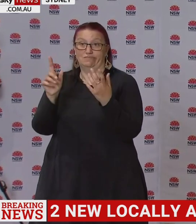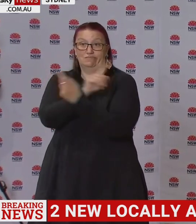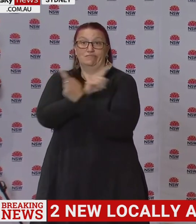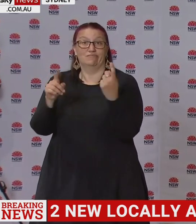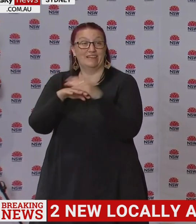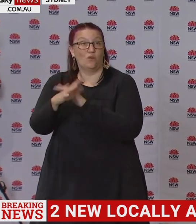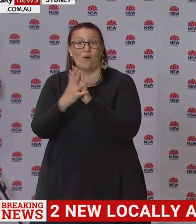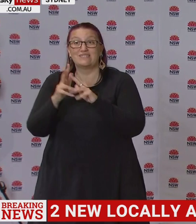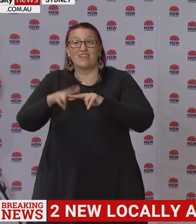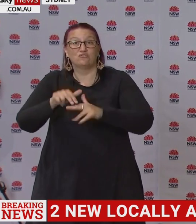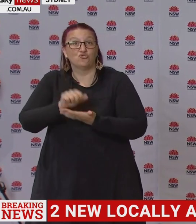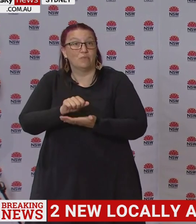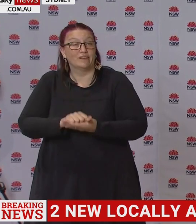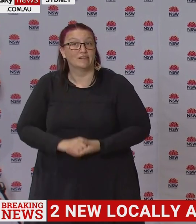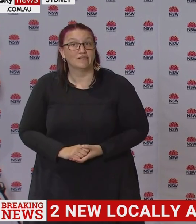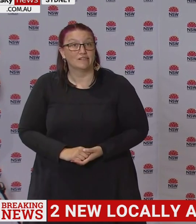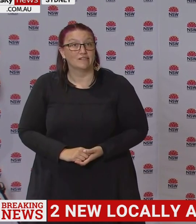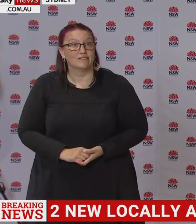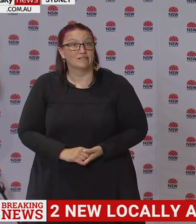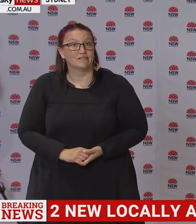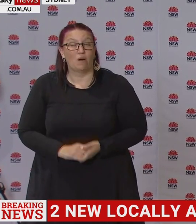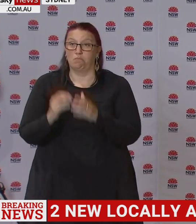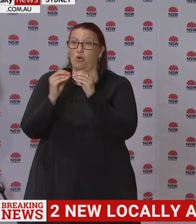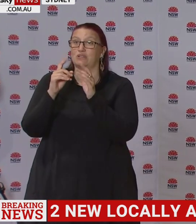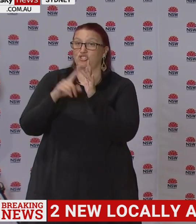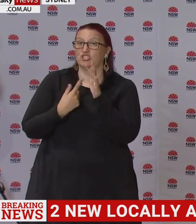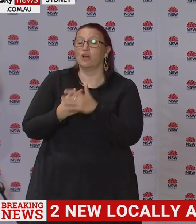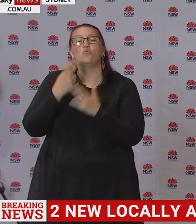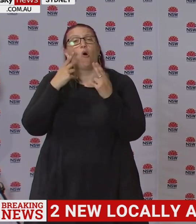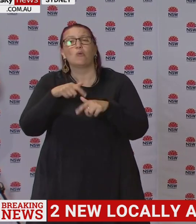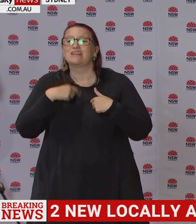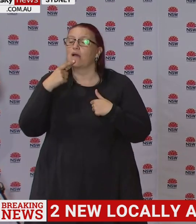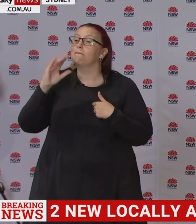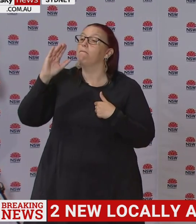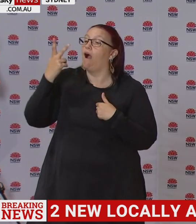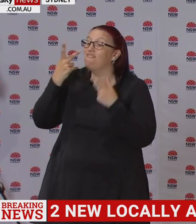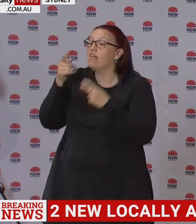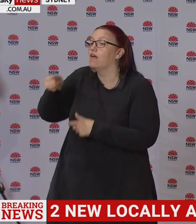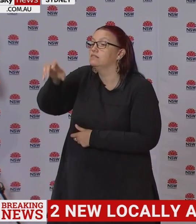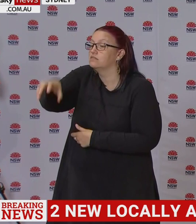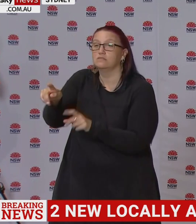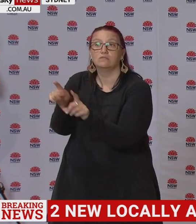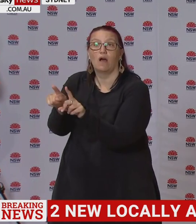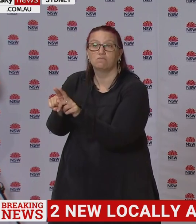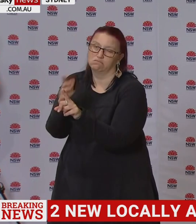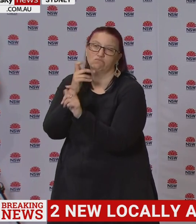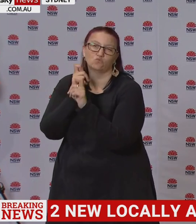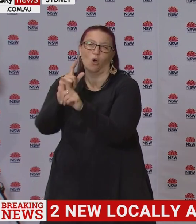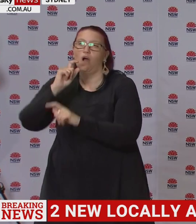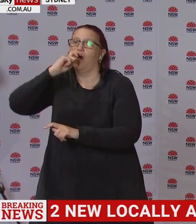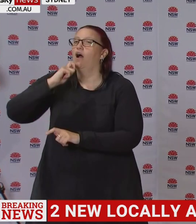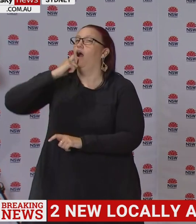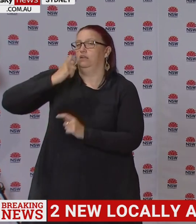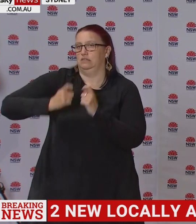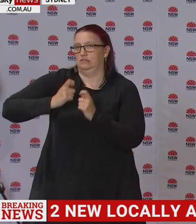And we are asking. Normally, we ask, of course, if you have any symptoms to go and get tested or you've been to specific venues, specific venues. But what we're